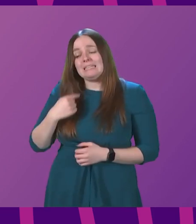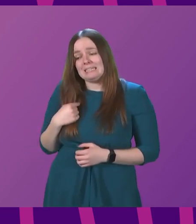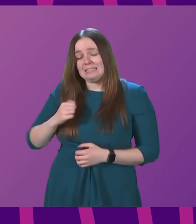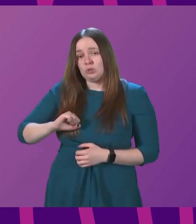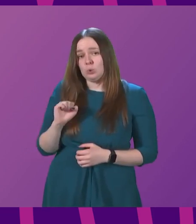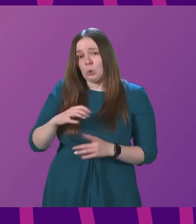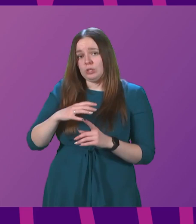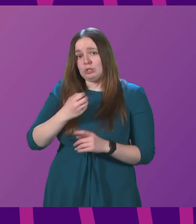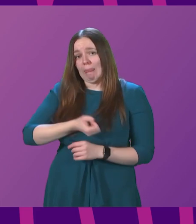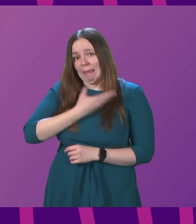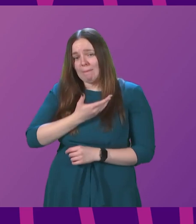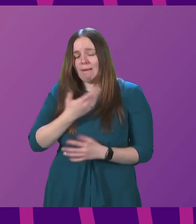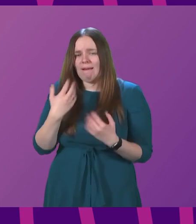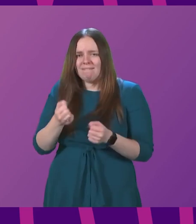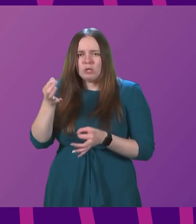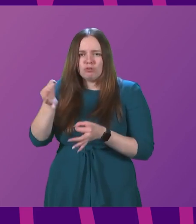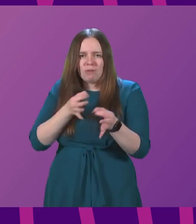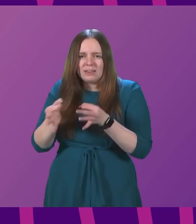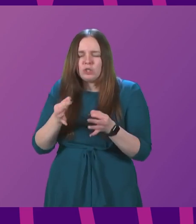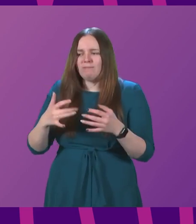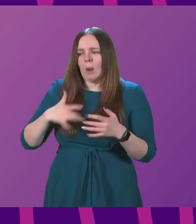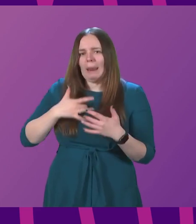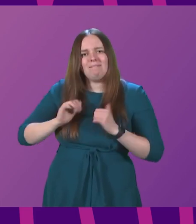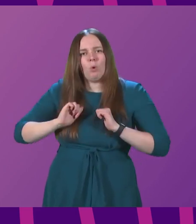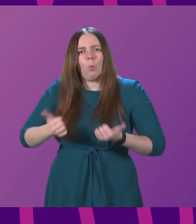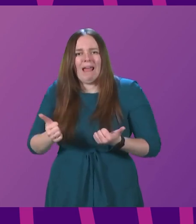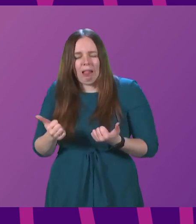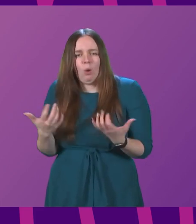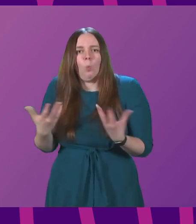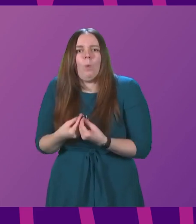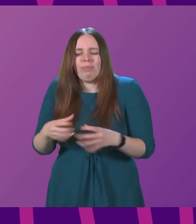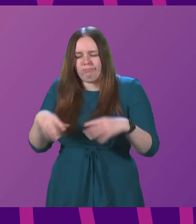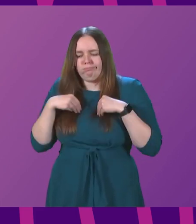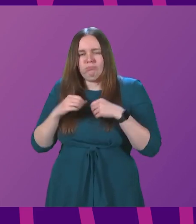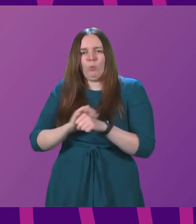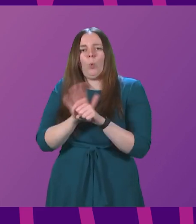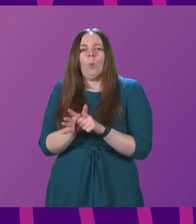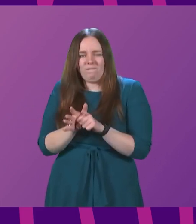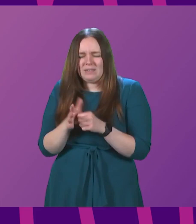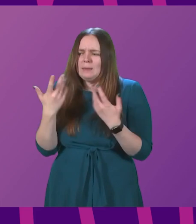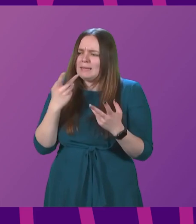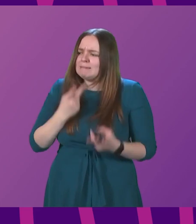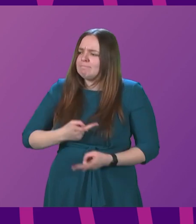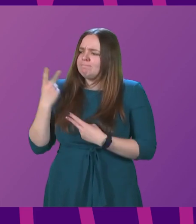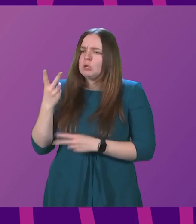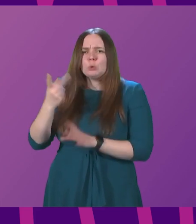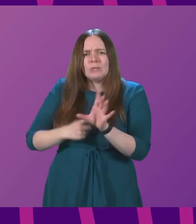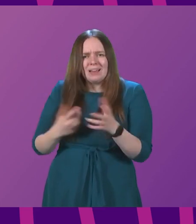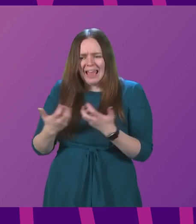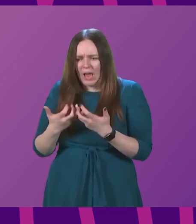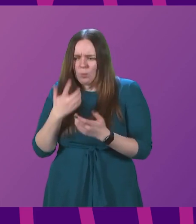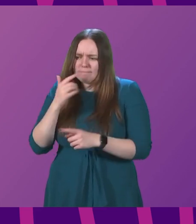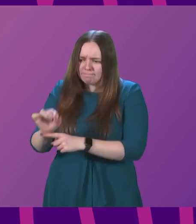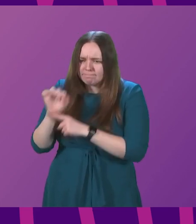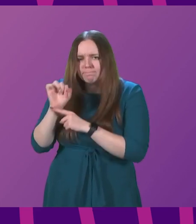set out a strategy for living well with Covid. It seeks to learn the lessons of the last two years and looks at how we build resilience into public